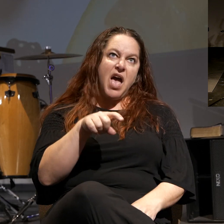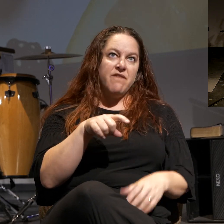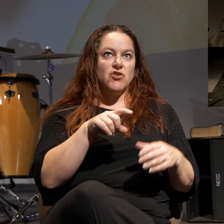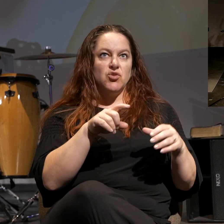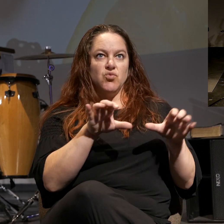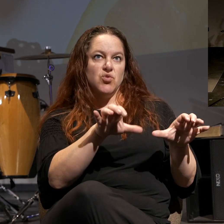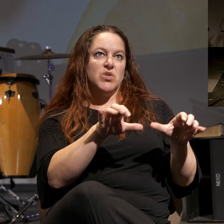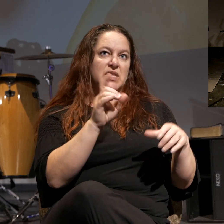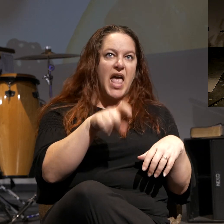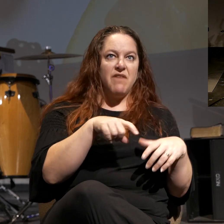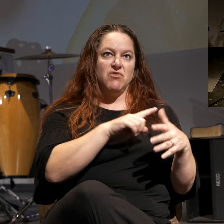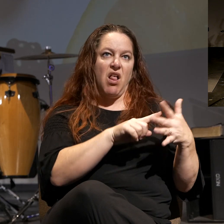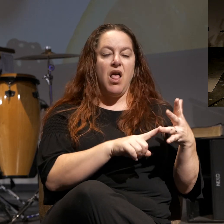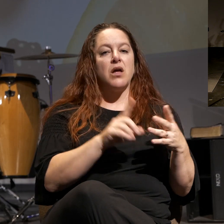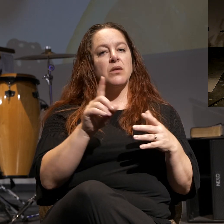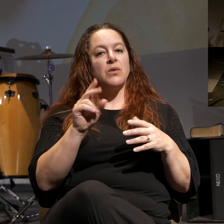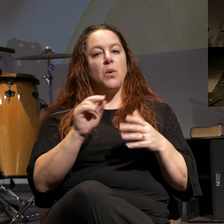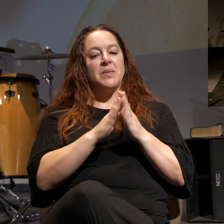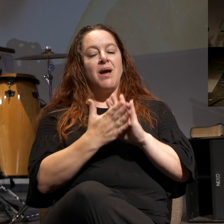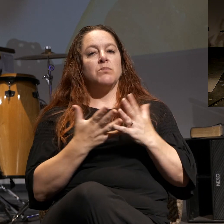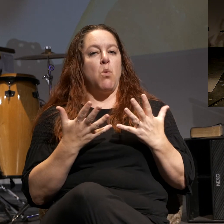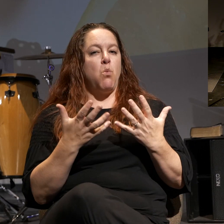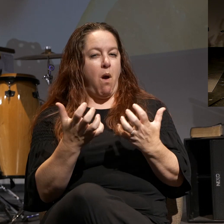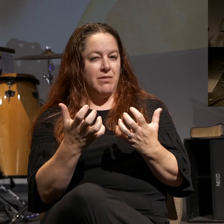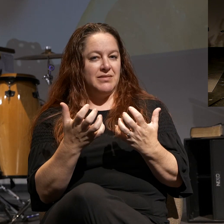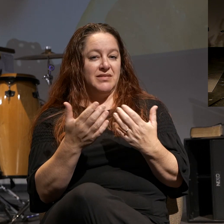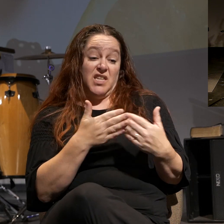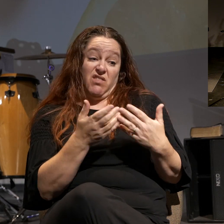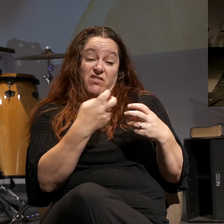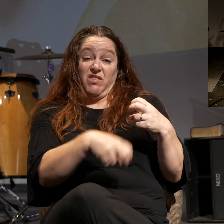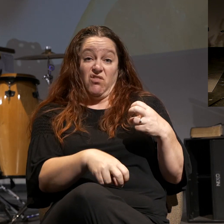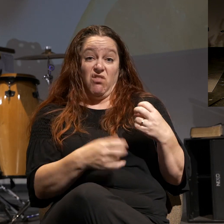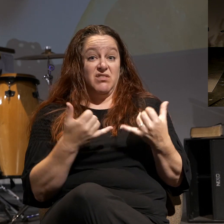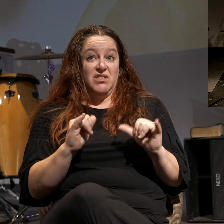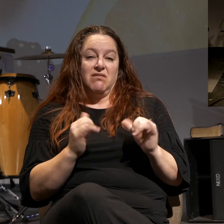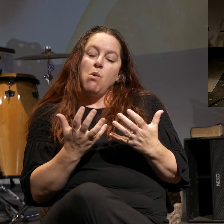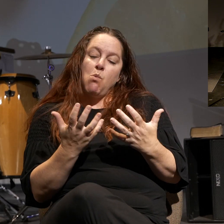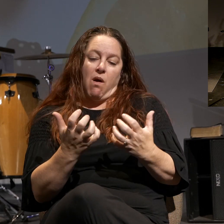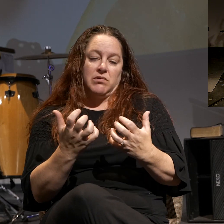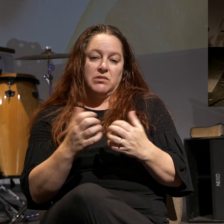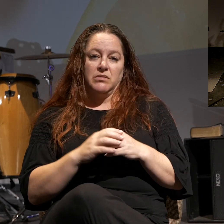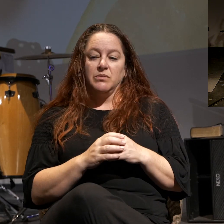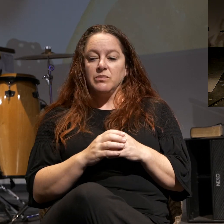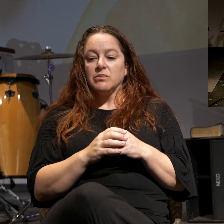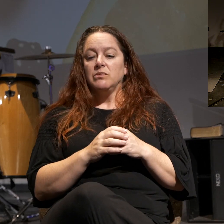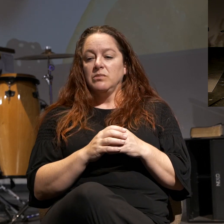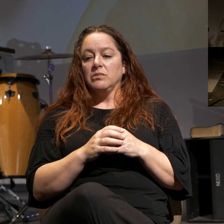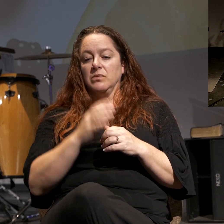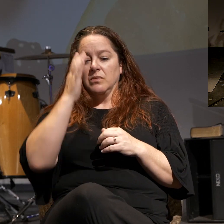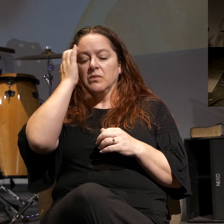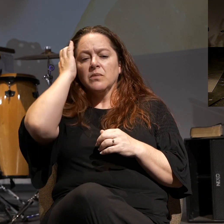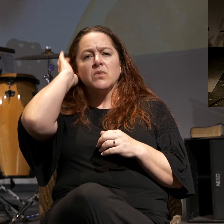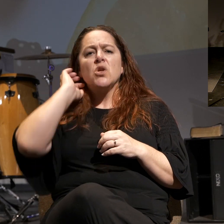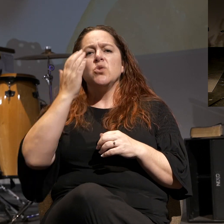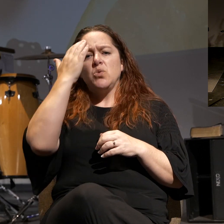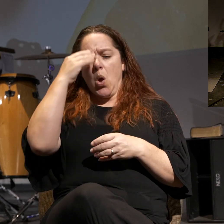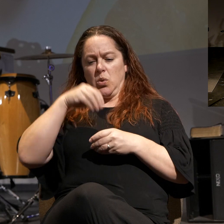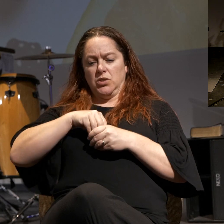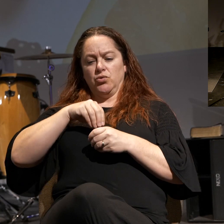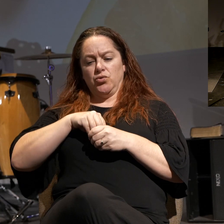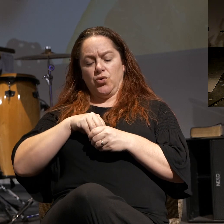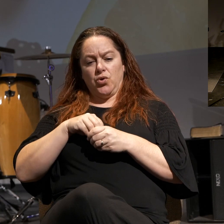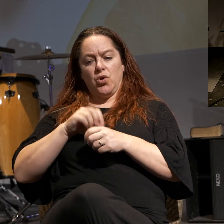to do this. No, it's going to be a want to, even though it's difficult. Here's another way that you know that it's the internal work going on in your life.